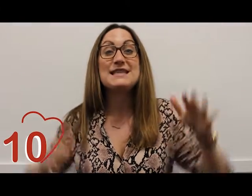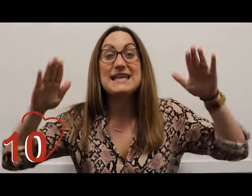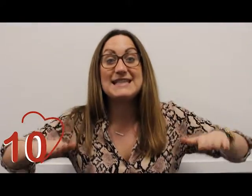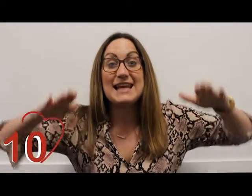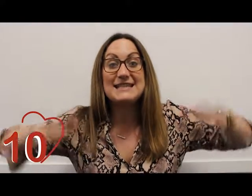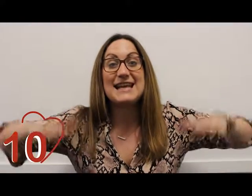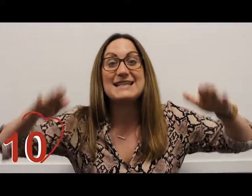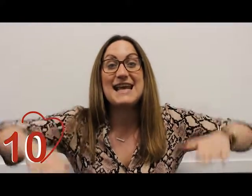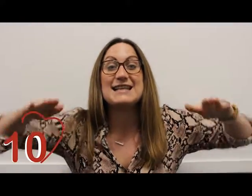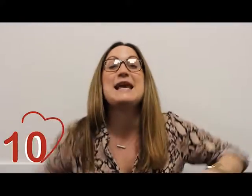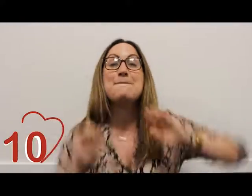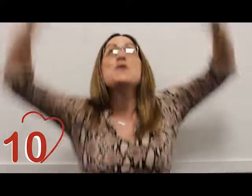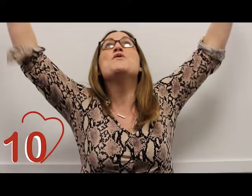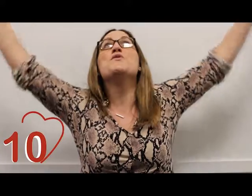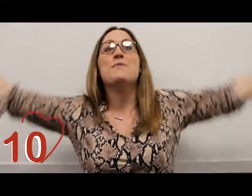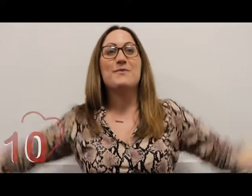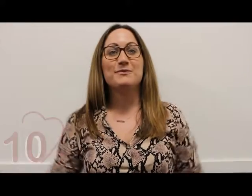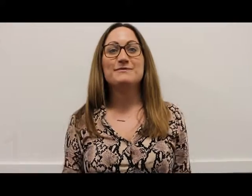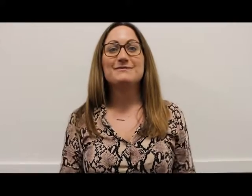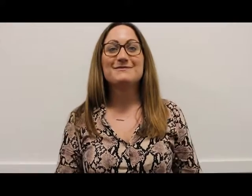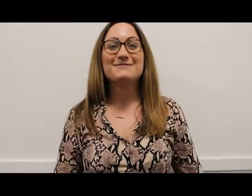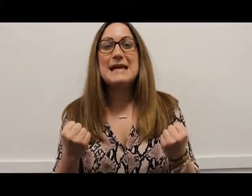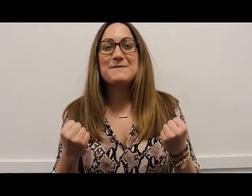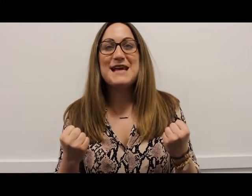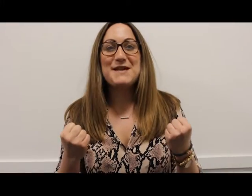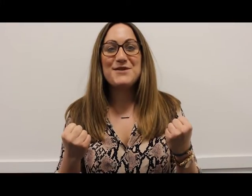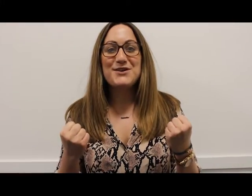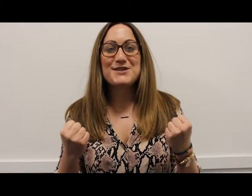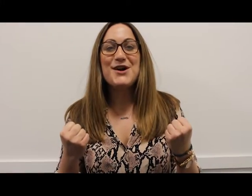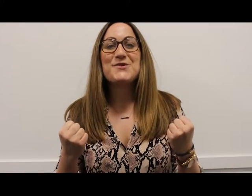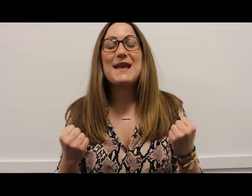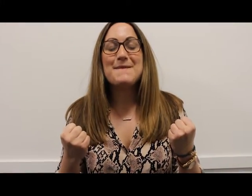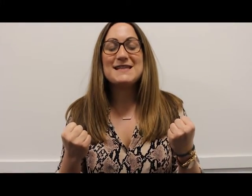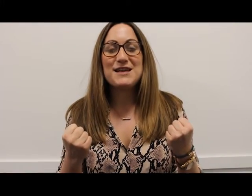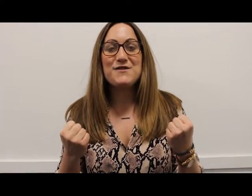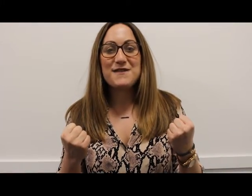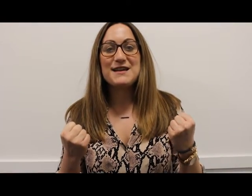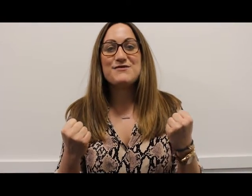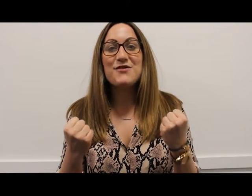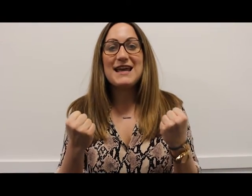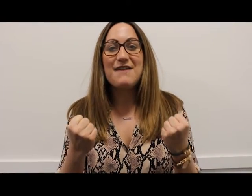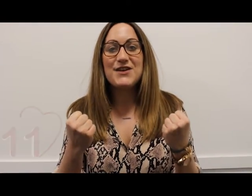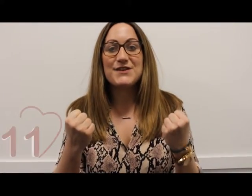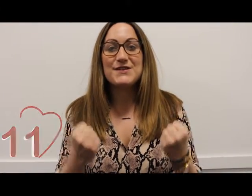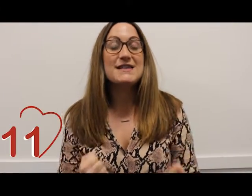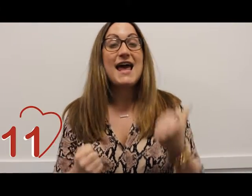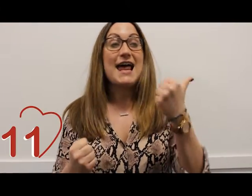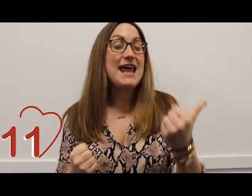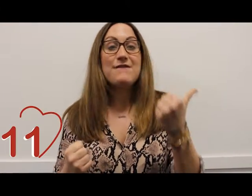tick tick tick tick tick boom team team good as gold let me see your fingers roll the elevens 11